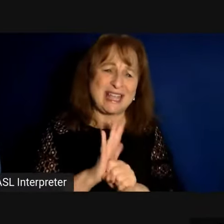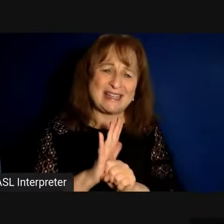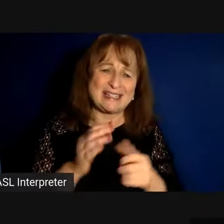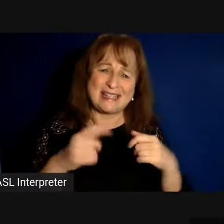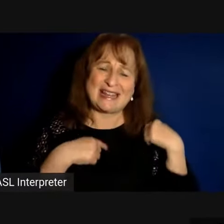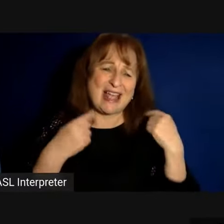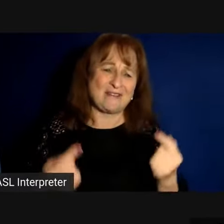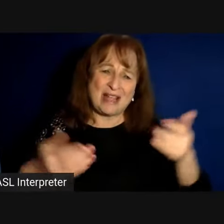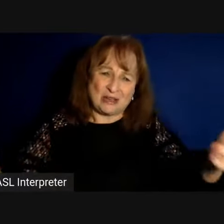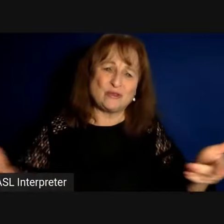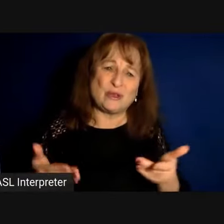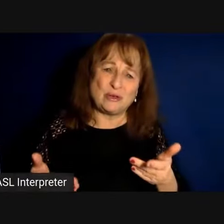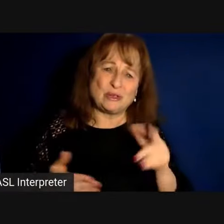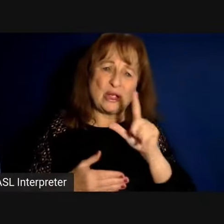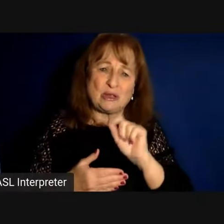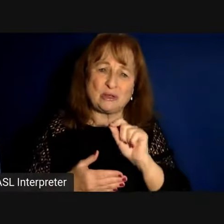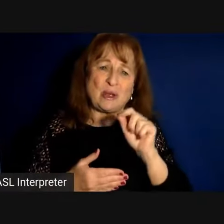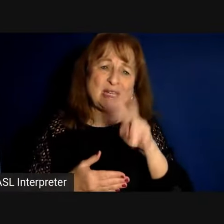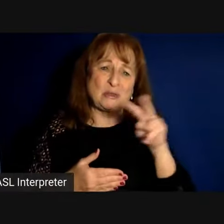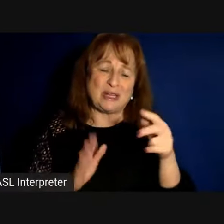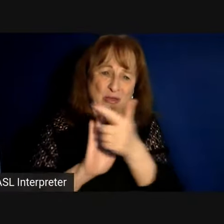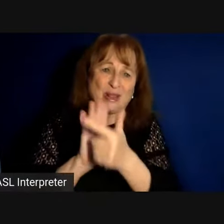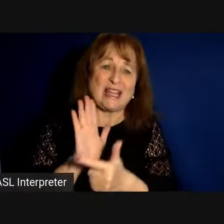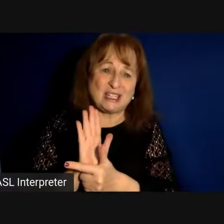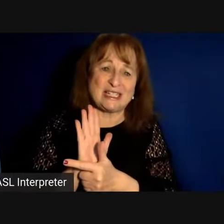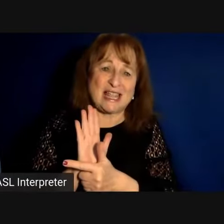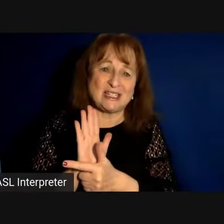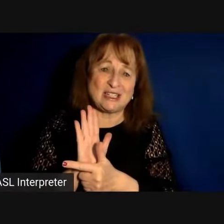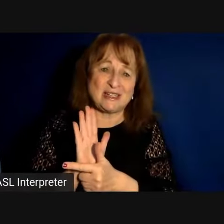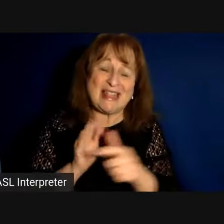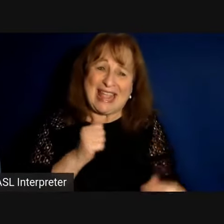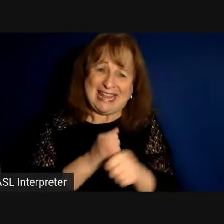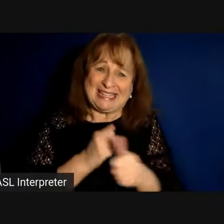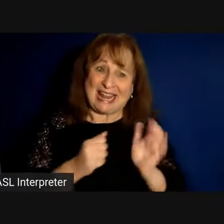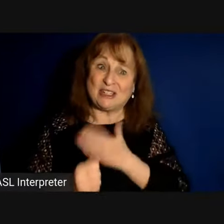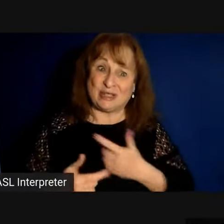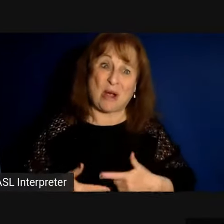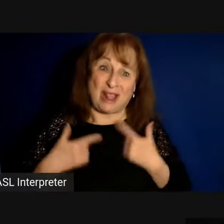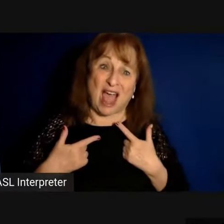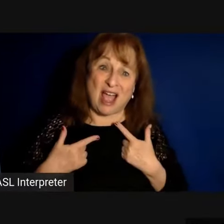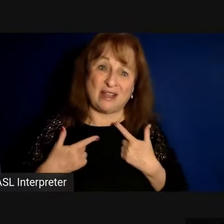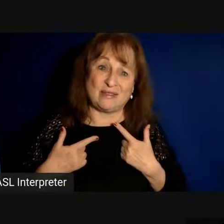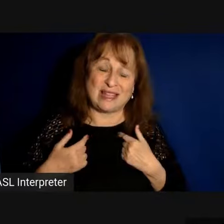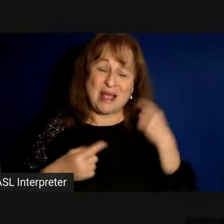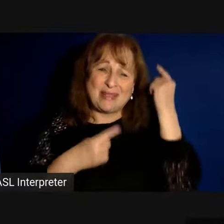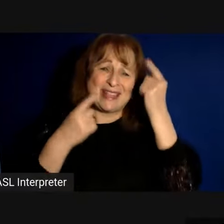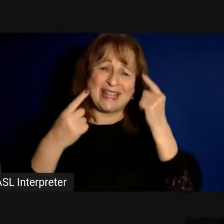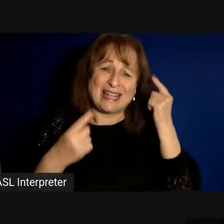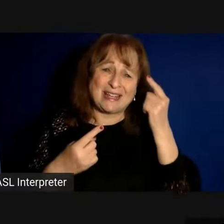so far introduced 2022 legislation that endangers our lives i'm thinking of